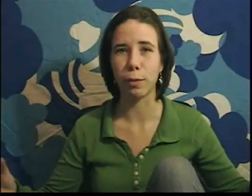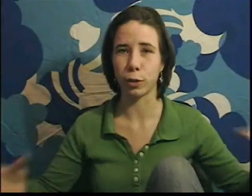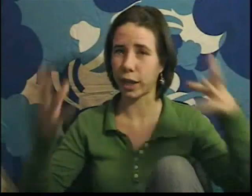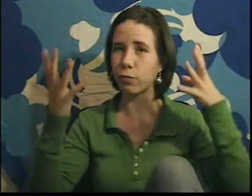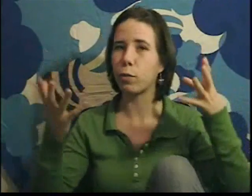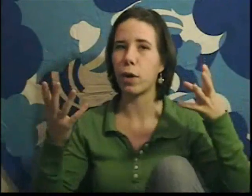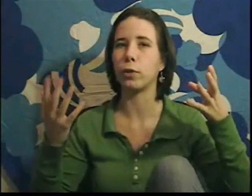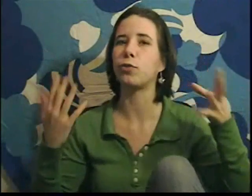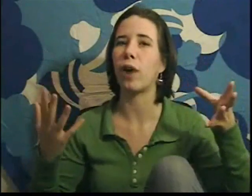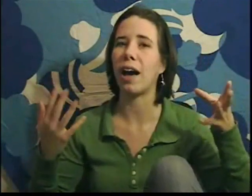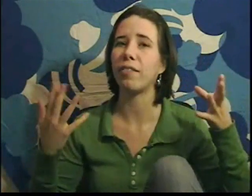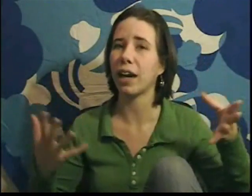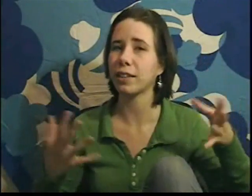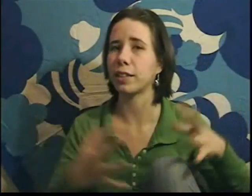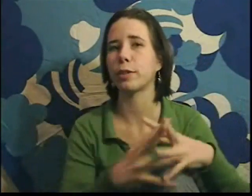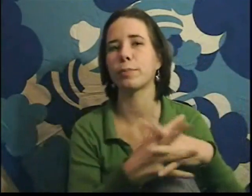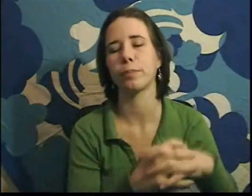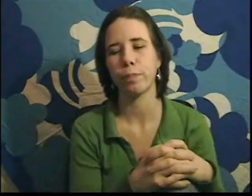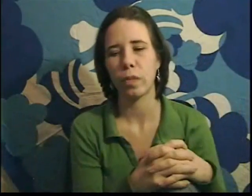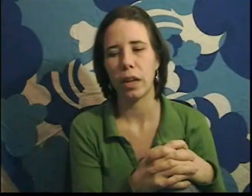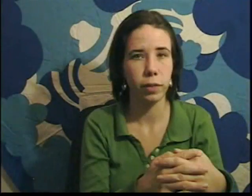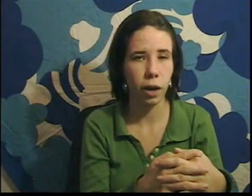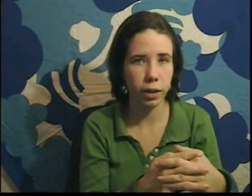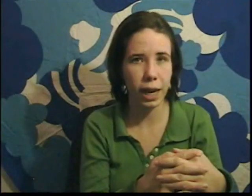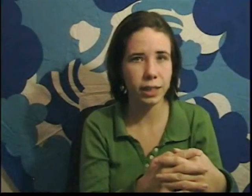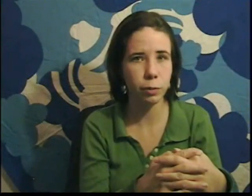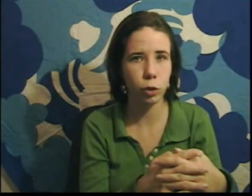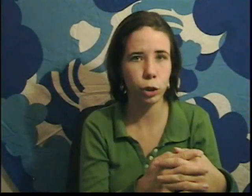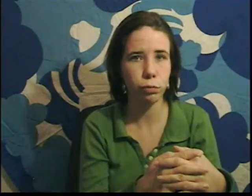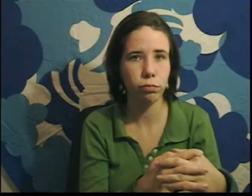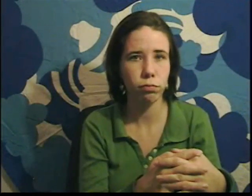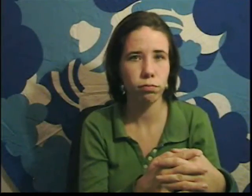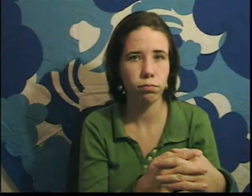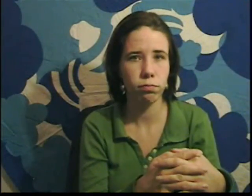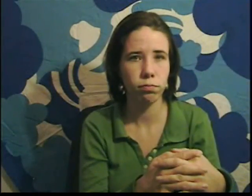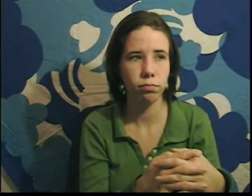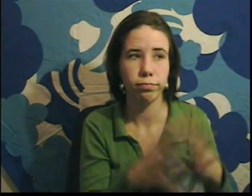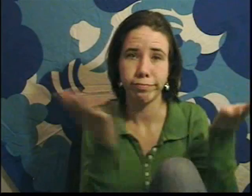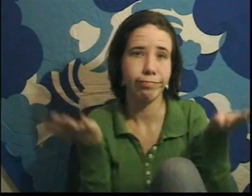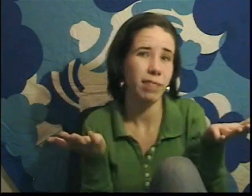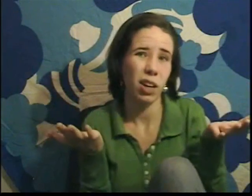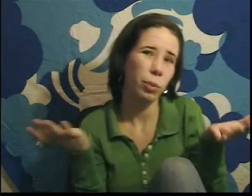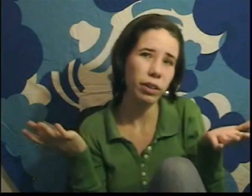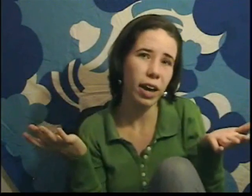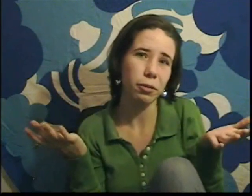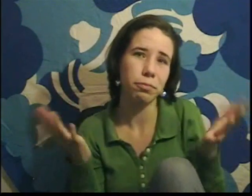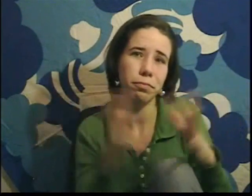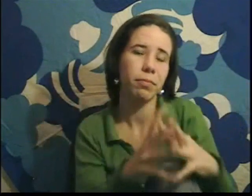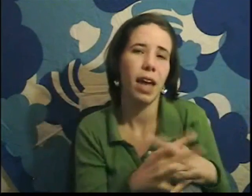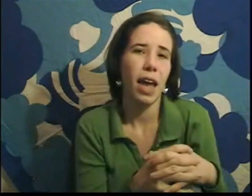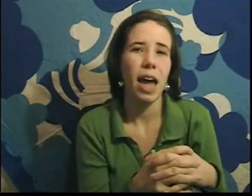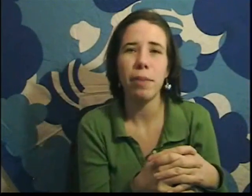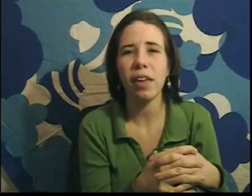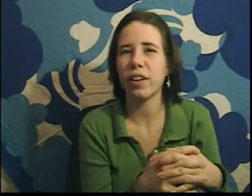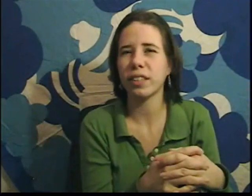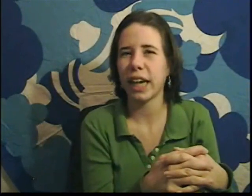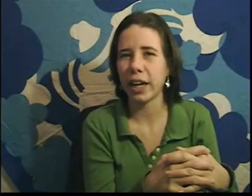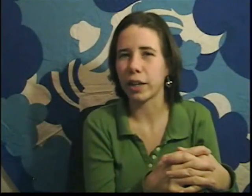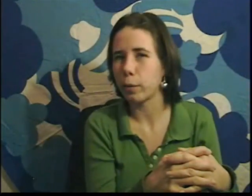geometry come from those five axioms. Are the axioms true? We don't know. And math doesn't care